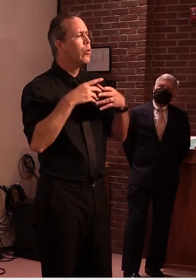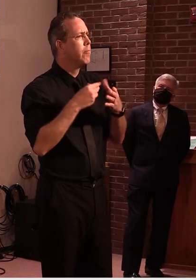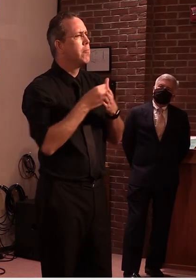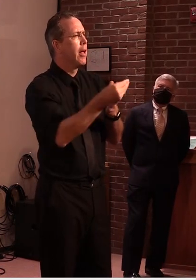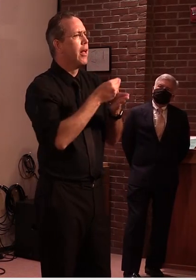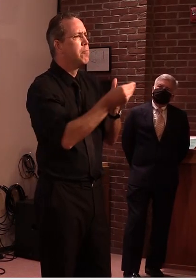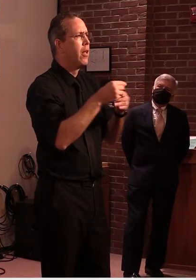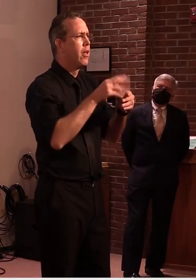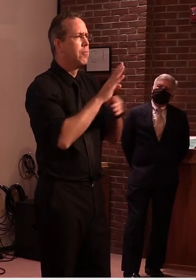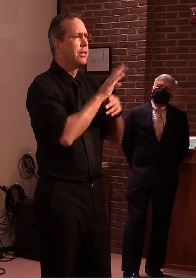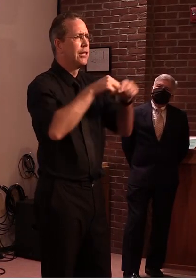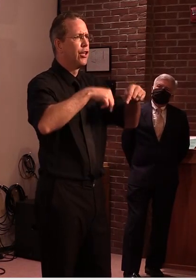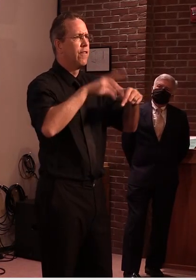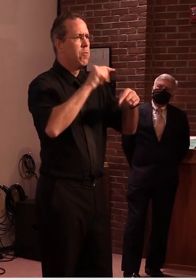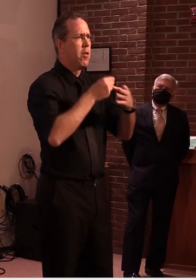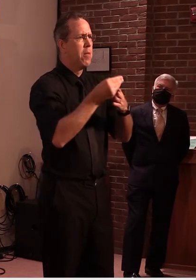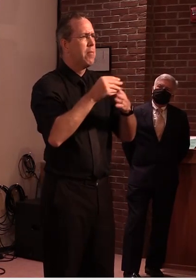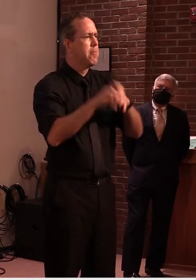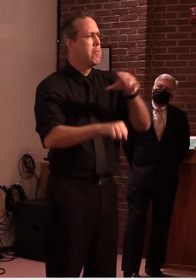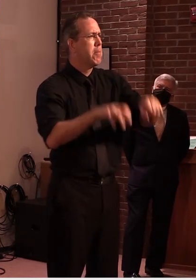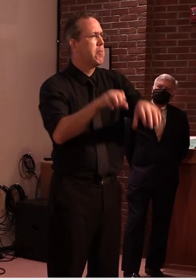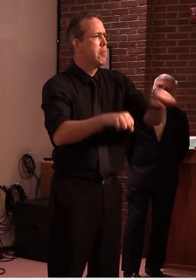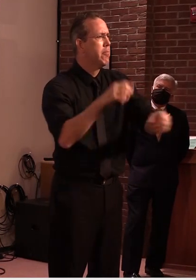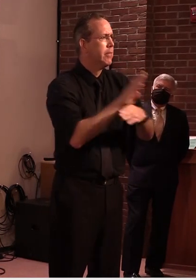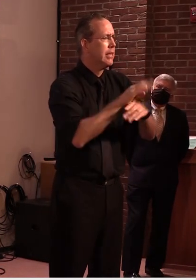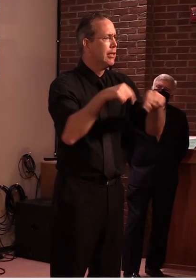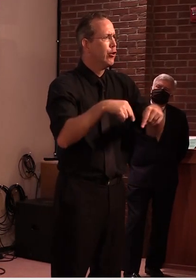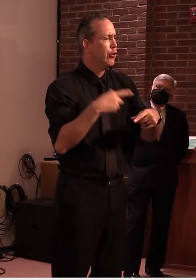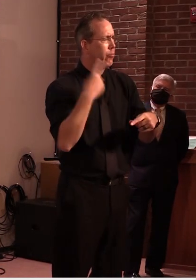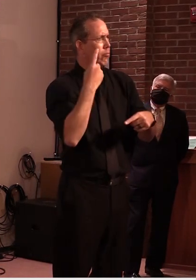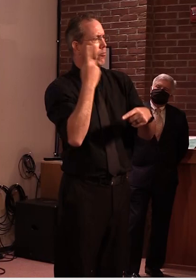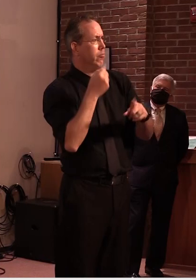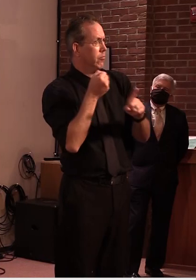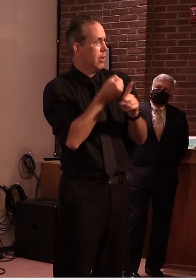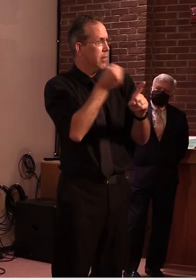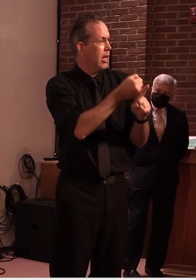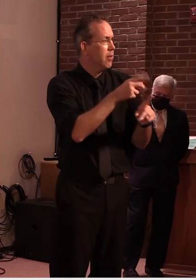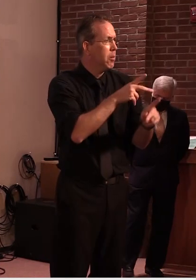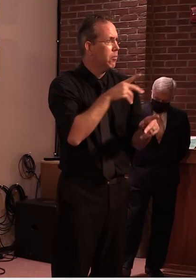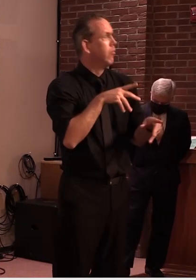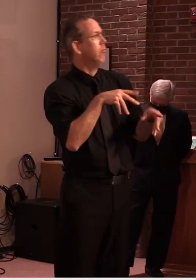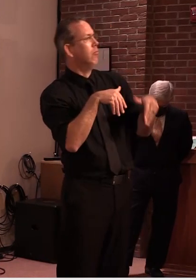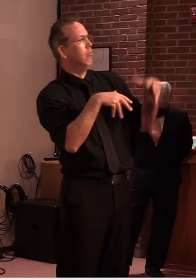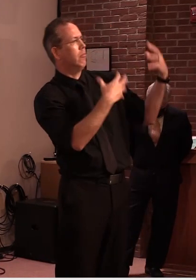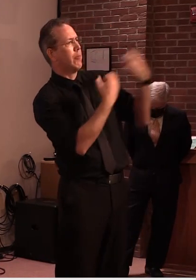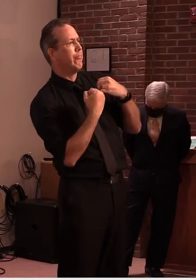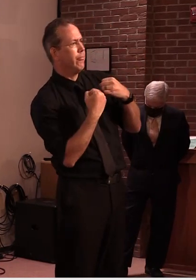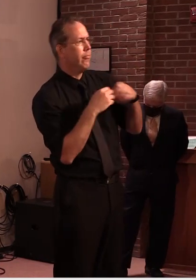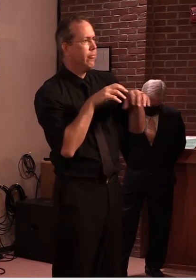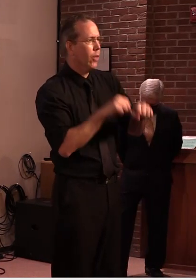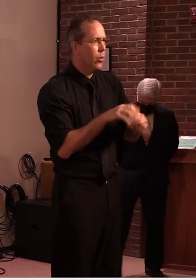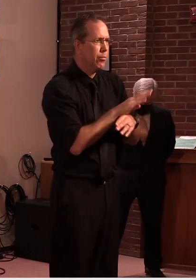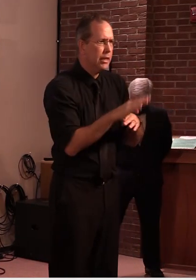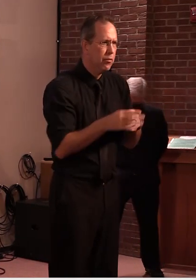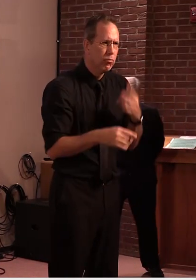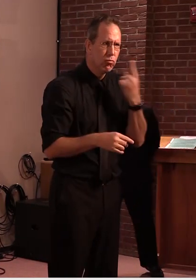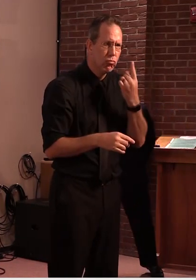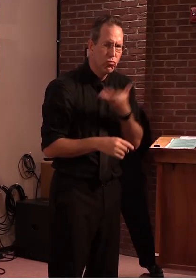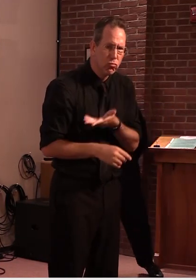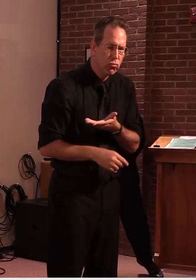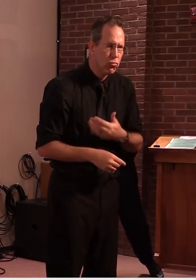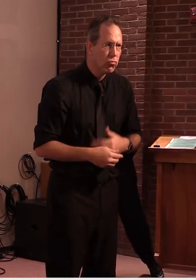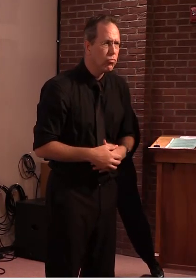it's just isolated to vermont i think we're seeing that throughout the country many businesses being